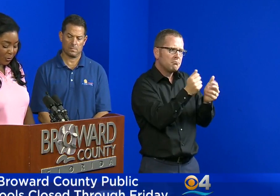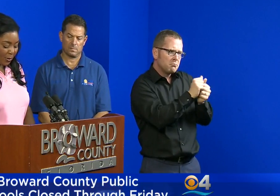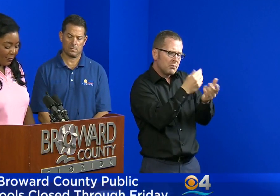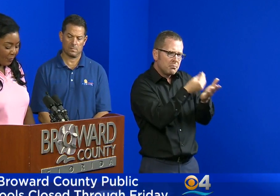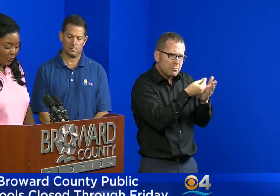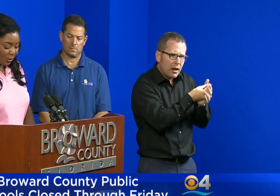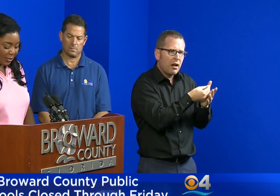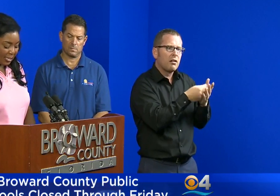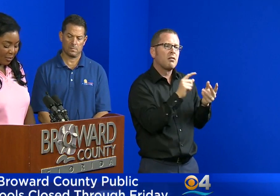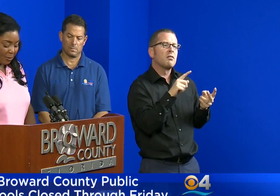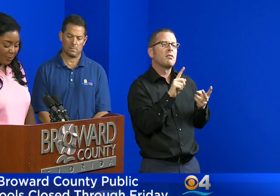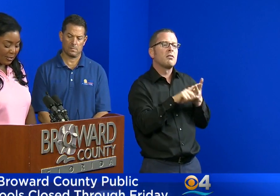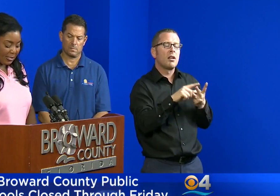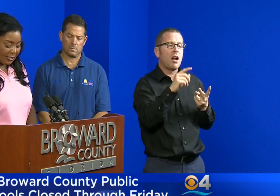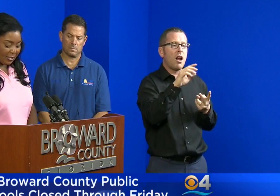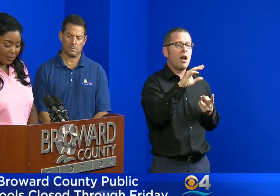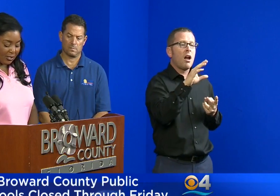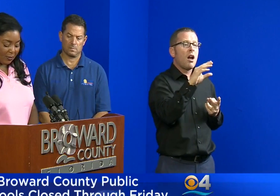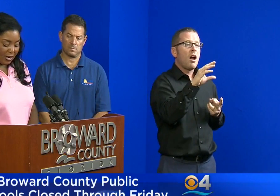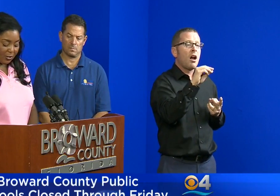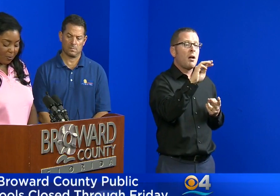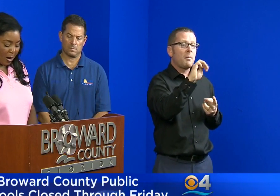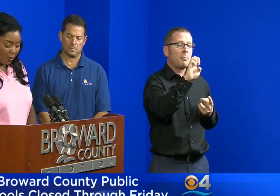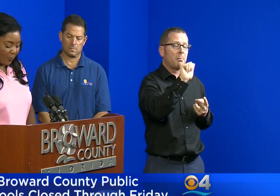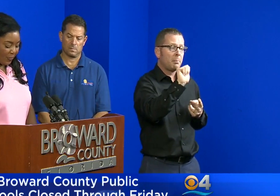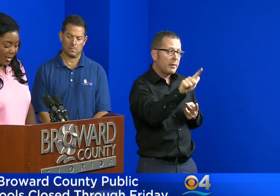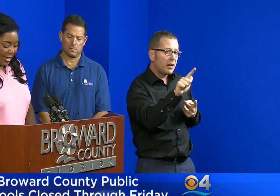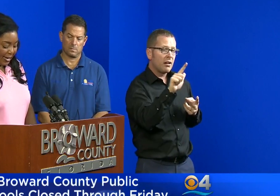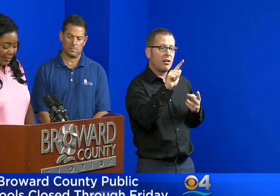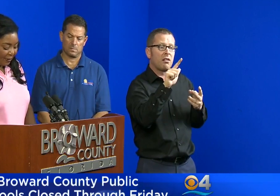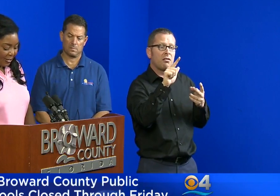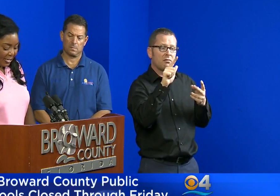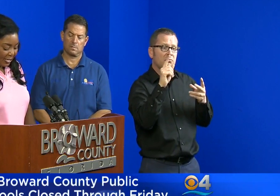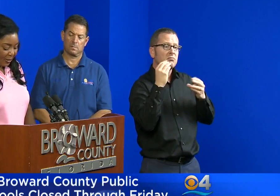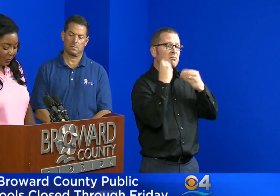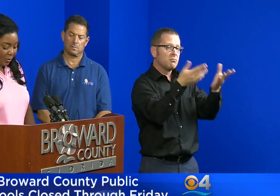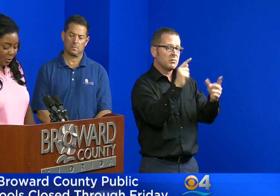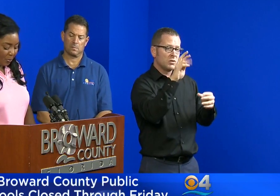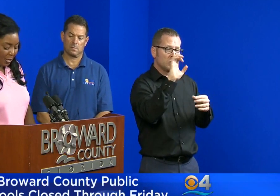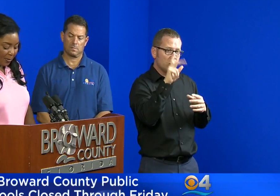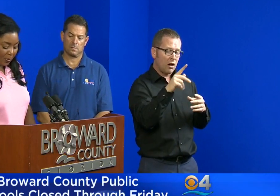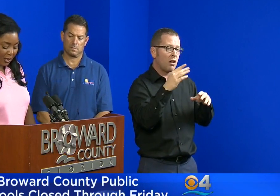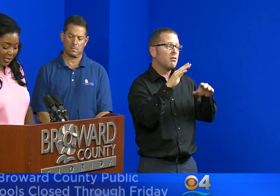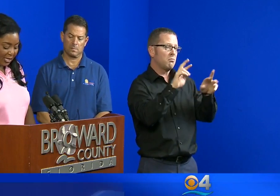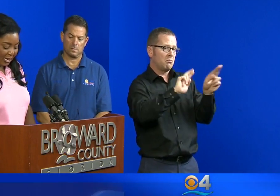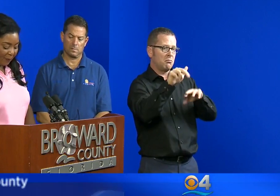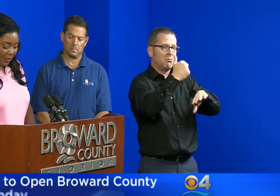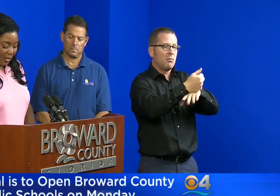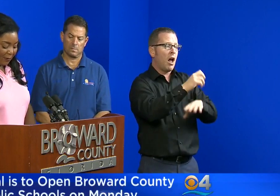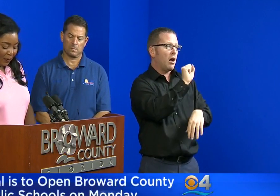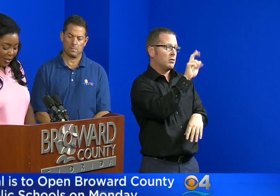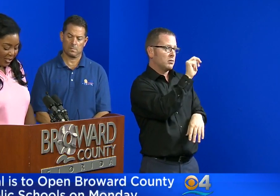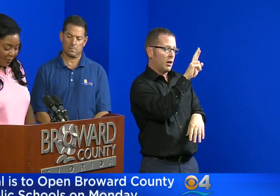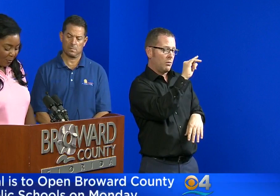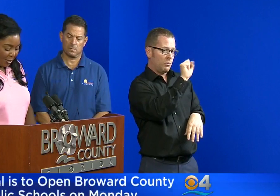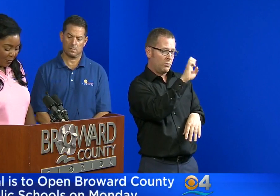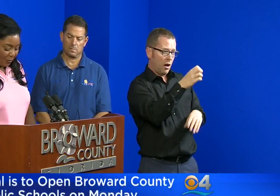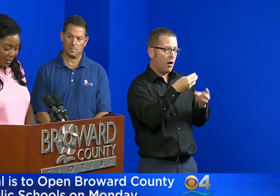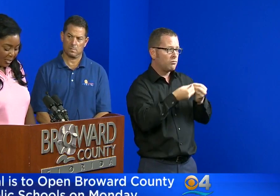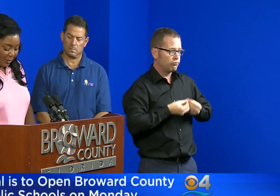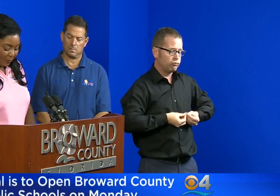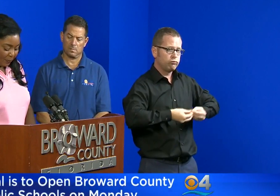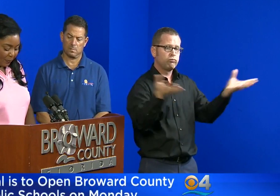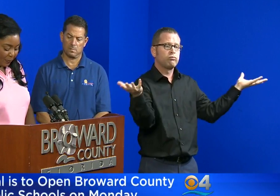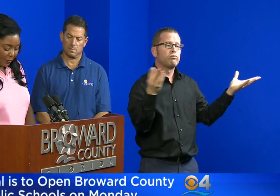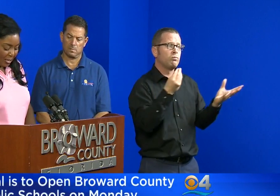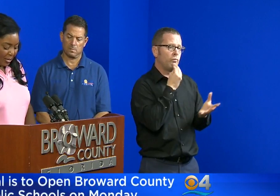meals from 20 food trucks at the BB&T Center and Sunrise tomorrow at 11 a.m. to 2 p.m. on Wednesday and 4 to 7 p